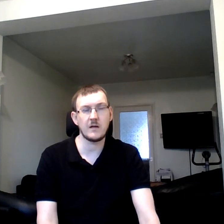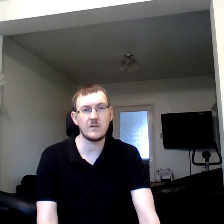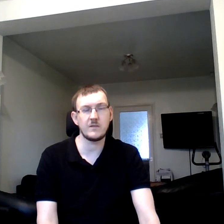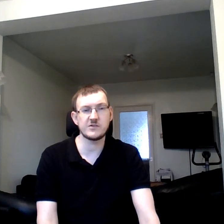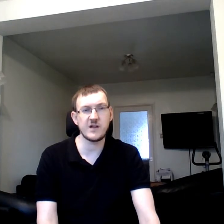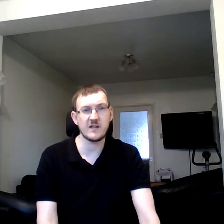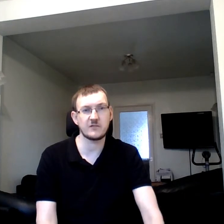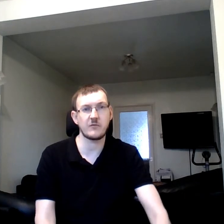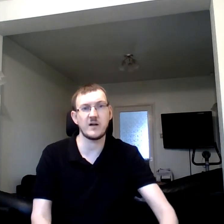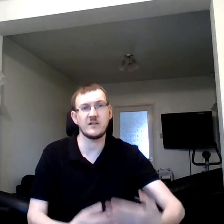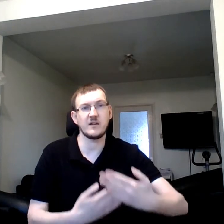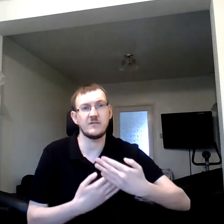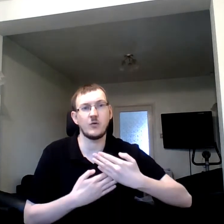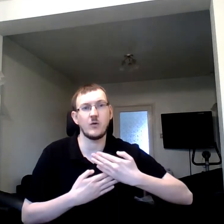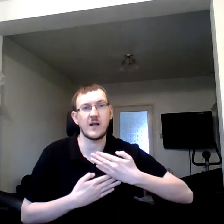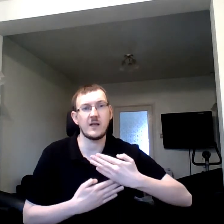The chest rising and falling.